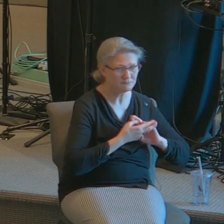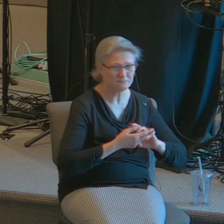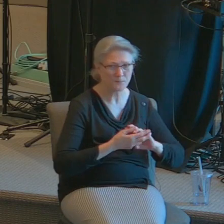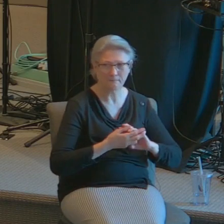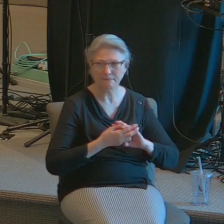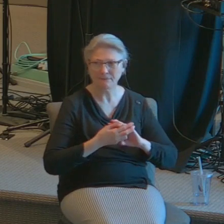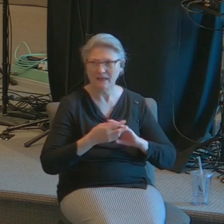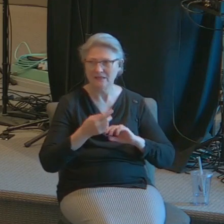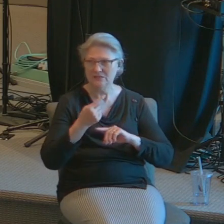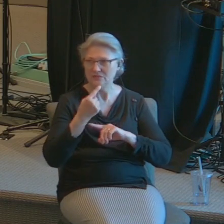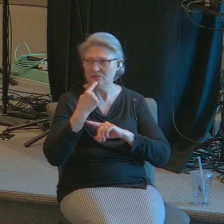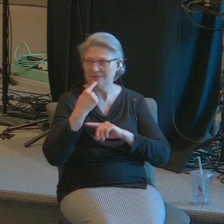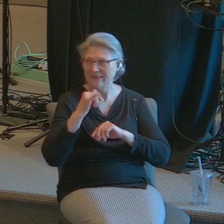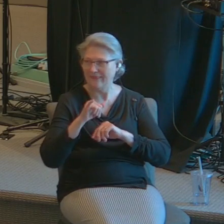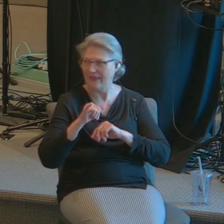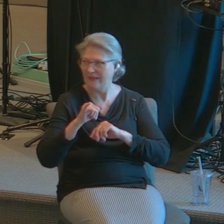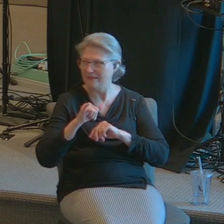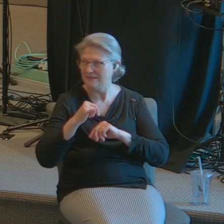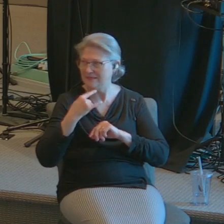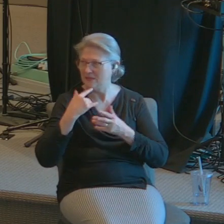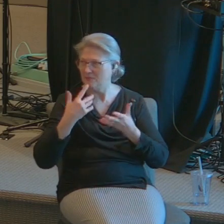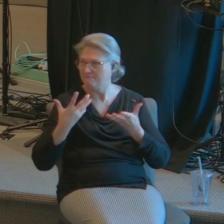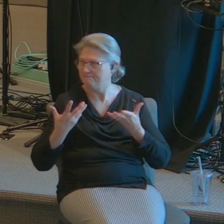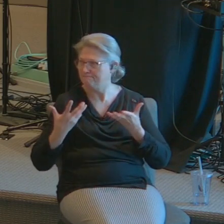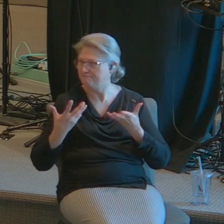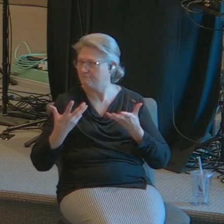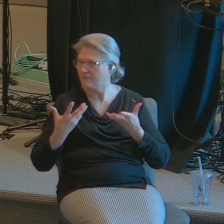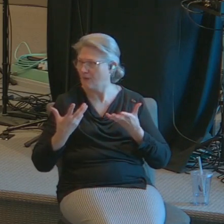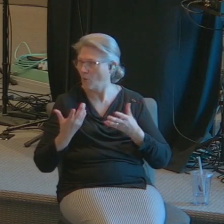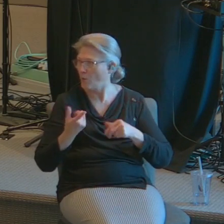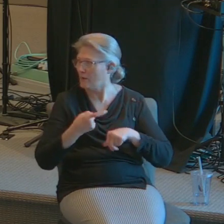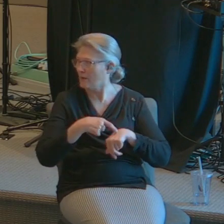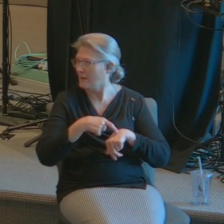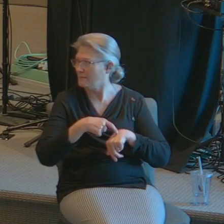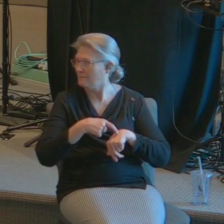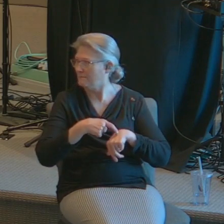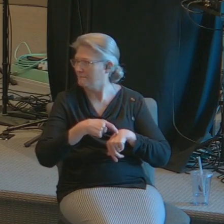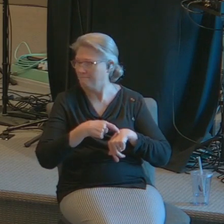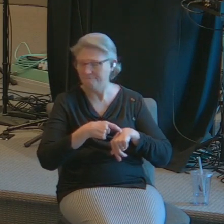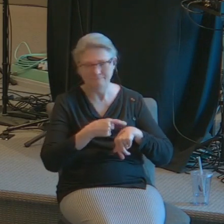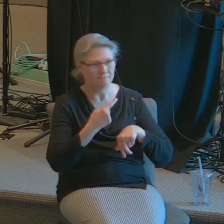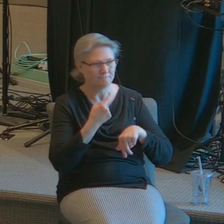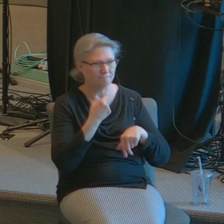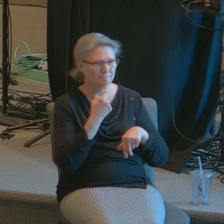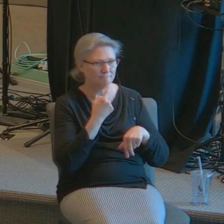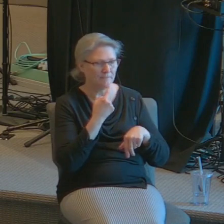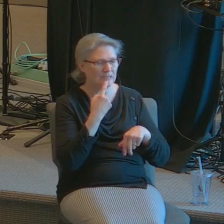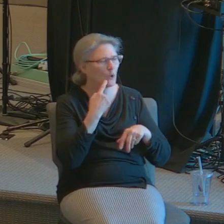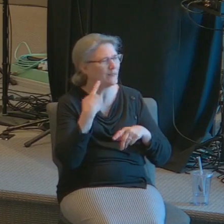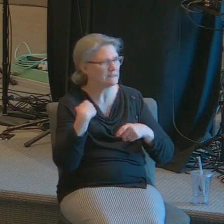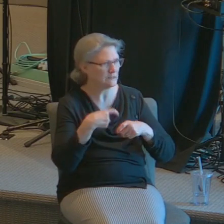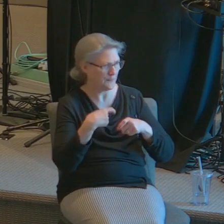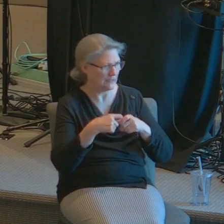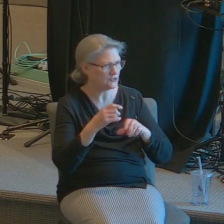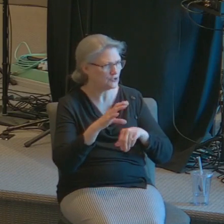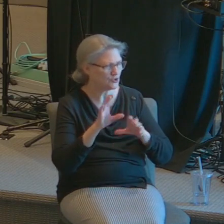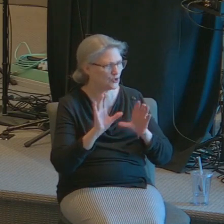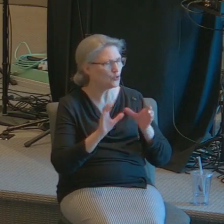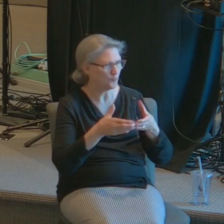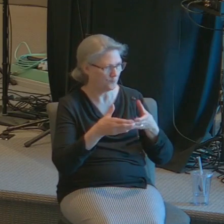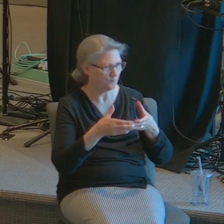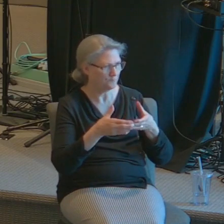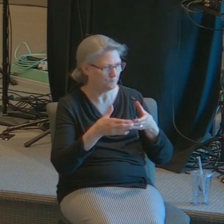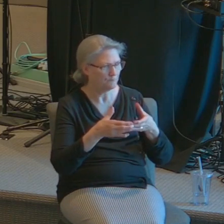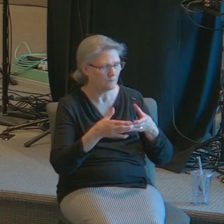so I said that to say this one time I mentioned this to the Spanish brother Rodriguez the